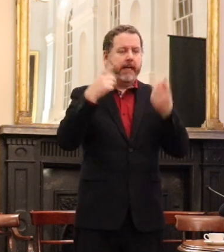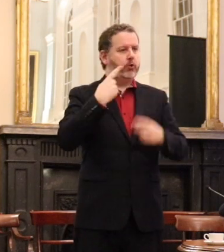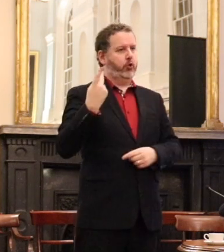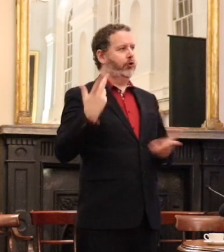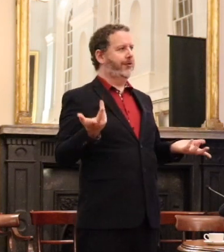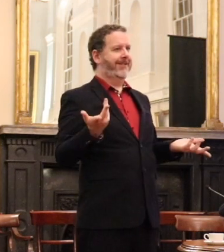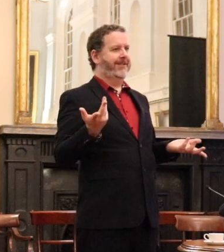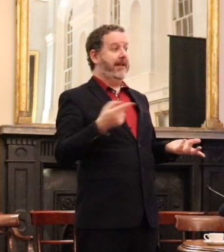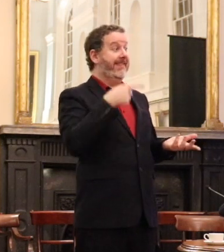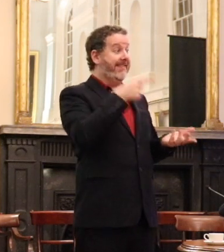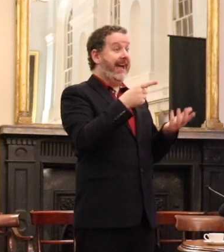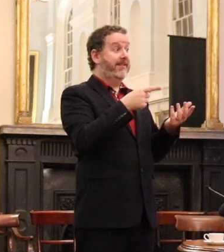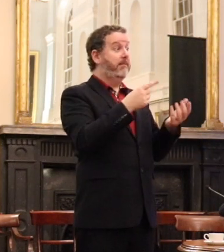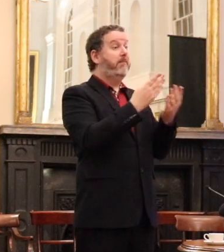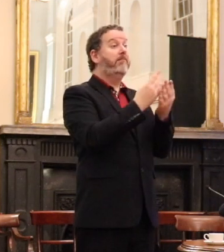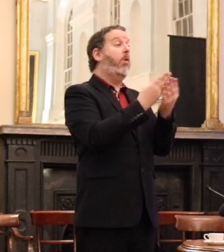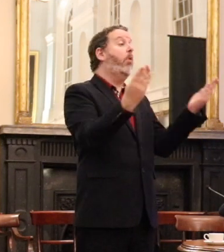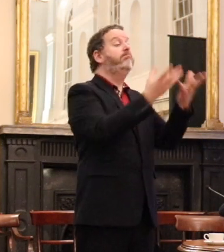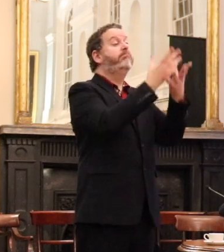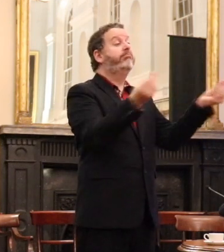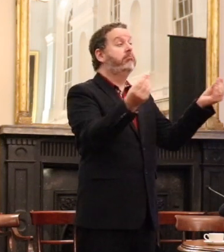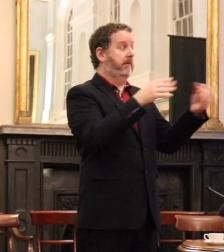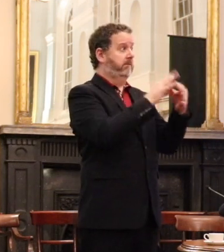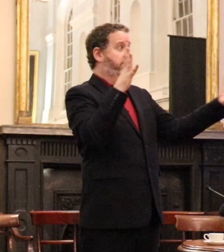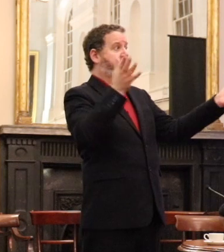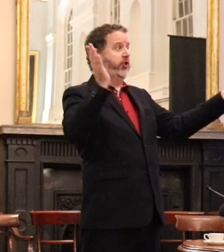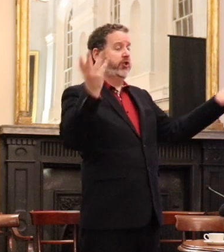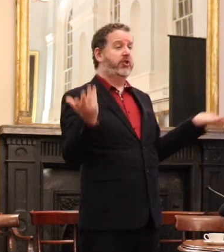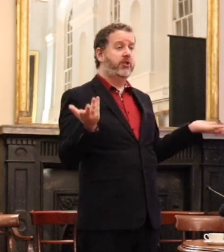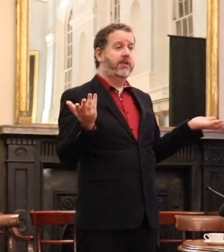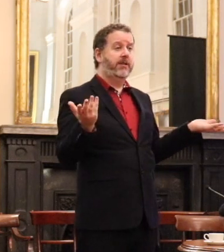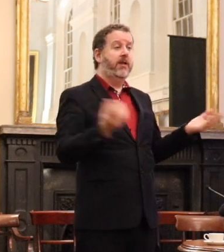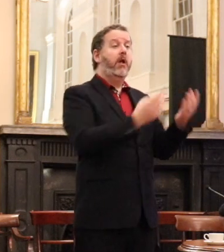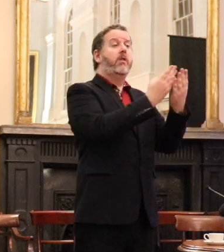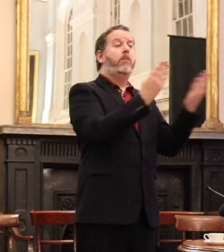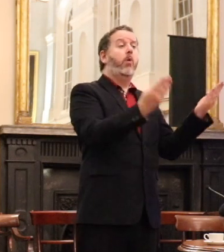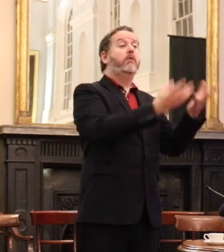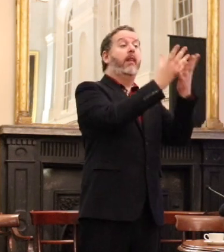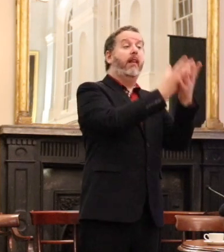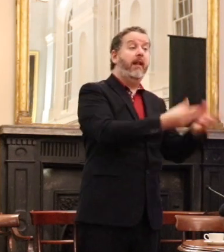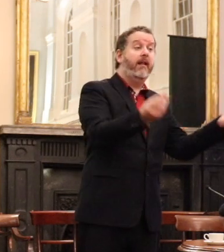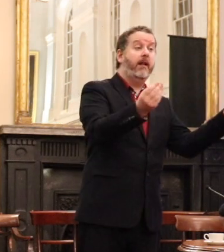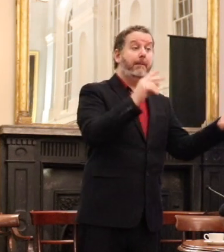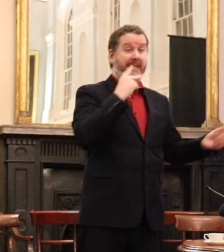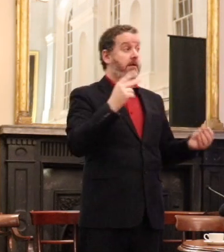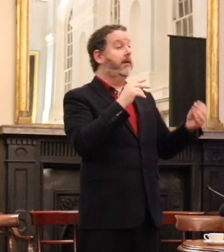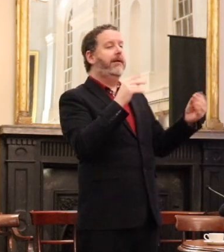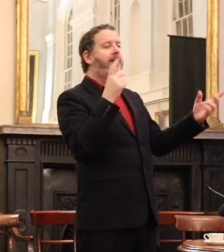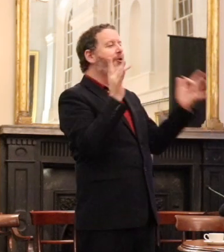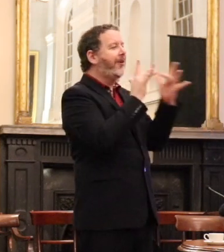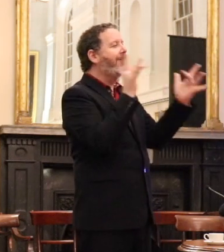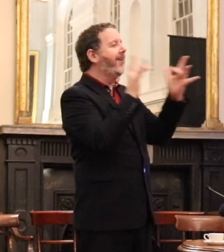And we don't want that to end. Because if you're very bored to be dissolved, we're going to be left where we start